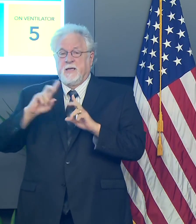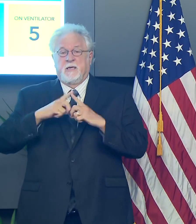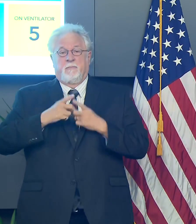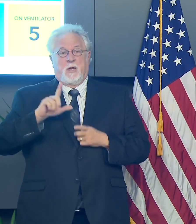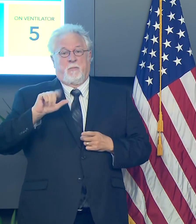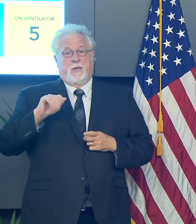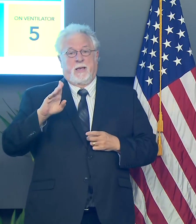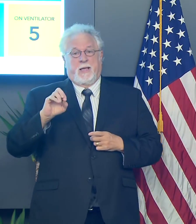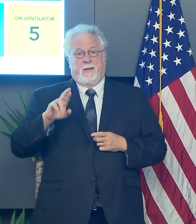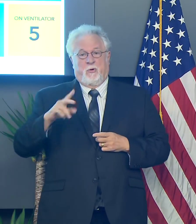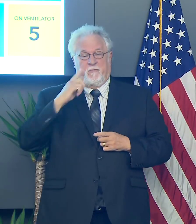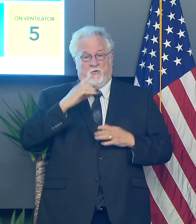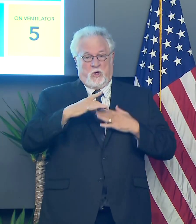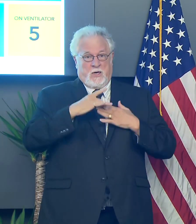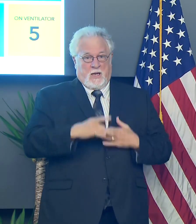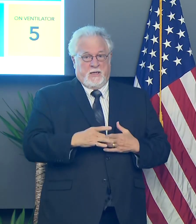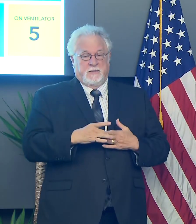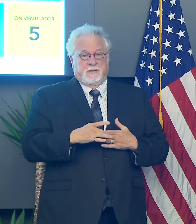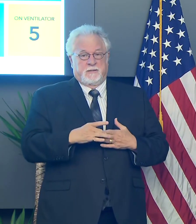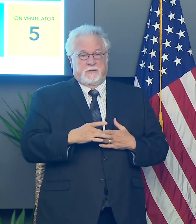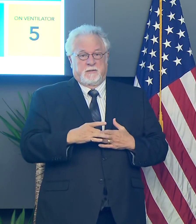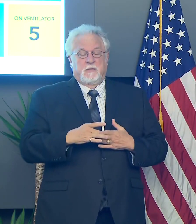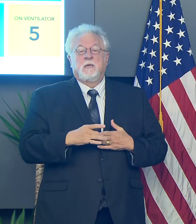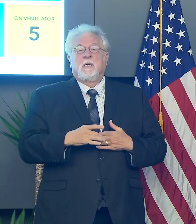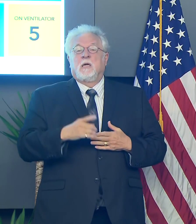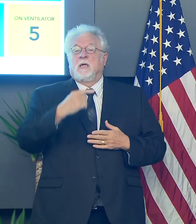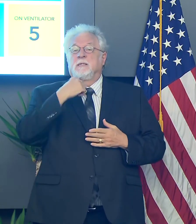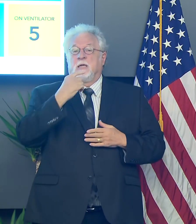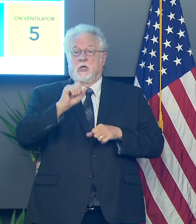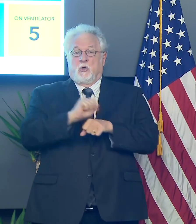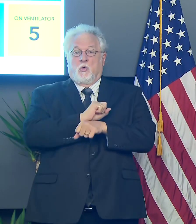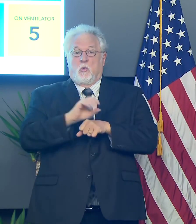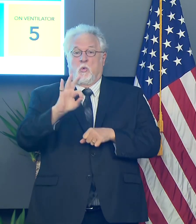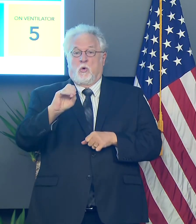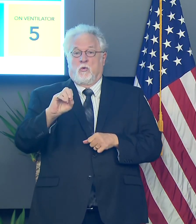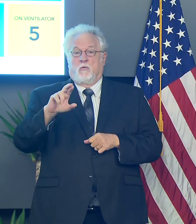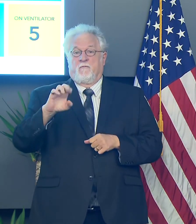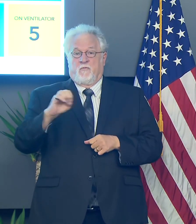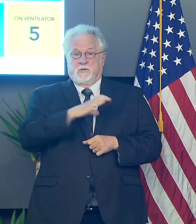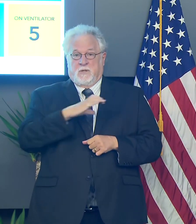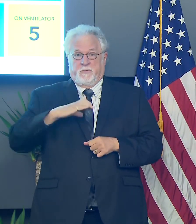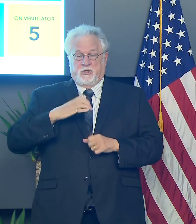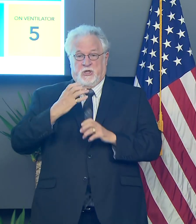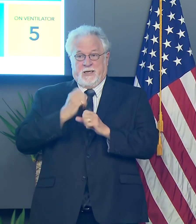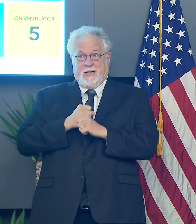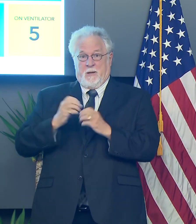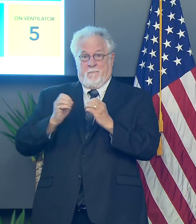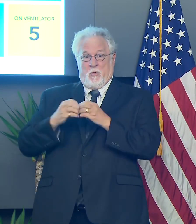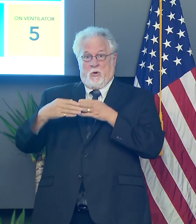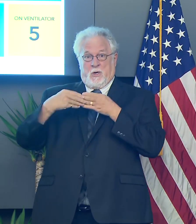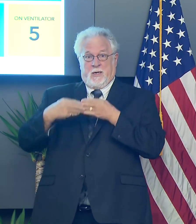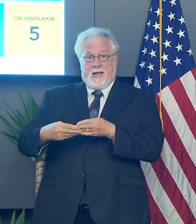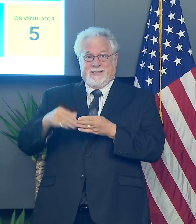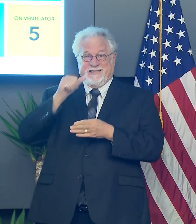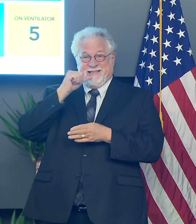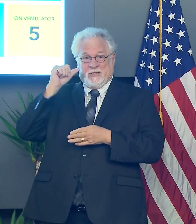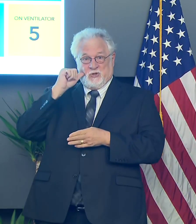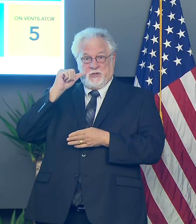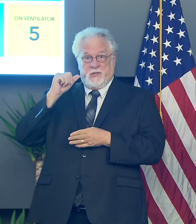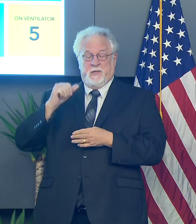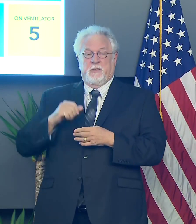of Labor for the guidance, um, and I can tell you the Workforce Commission received additional guidance yesterday that was,